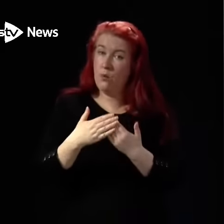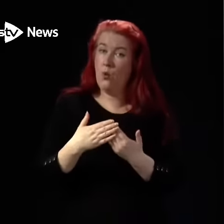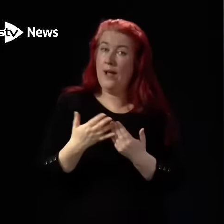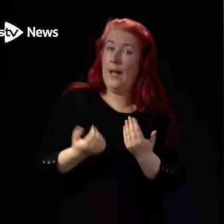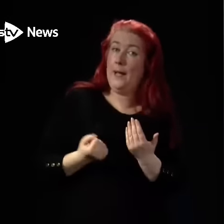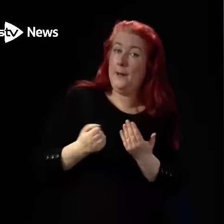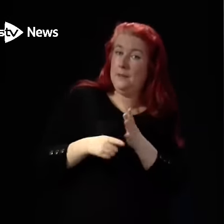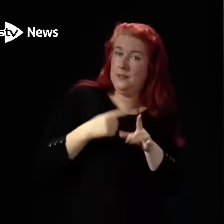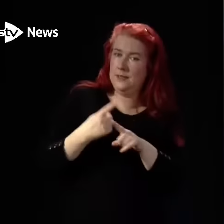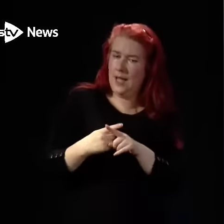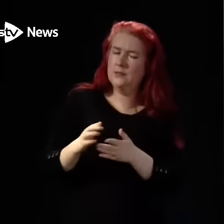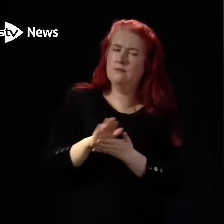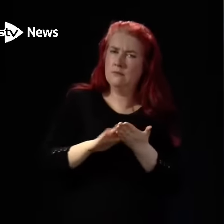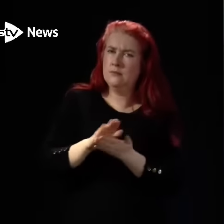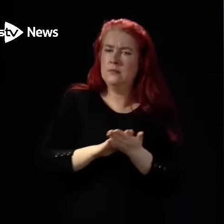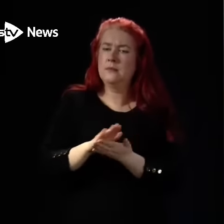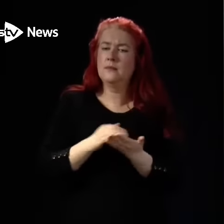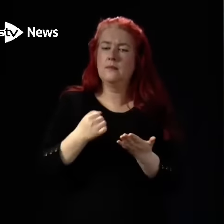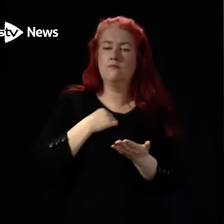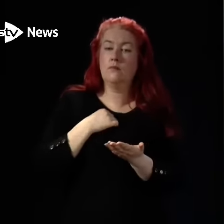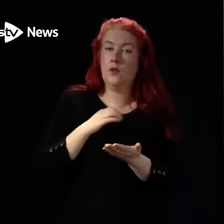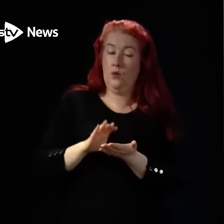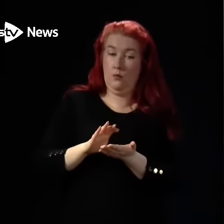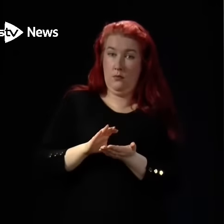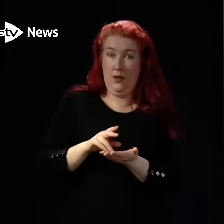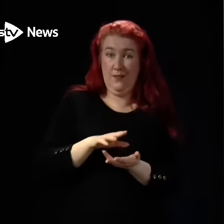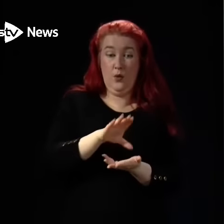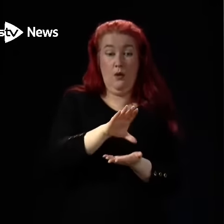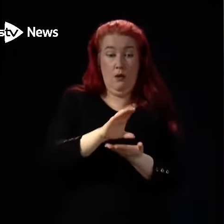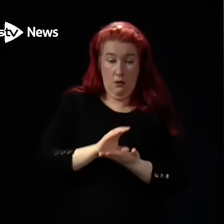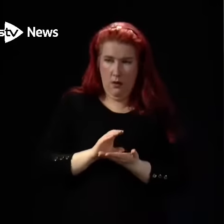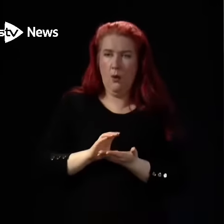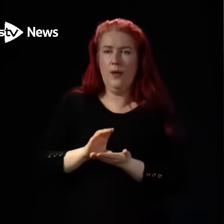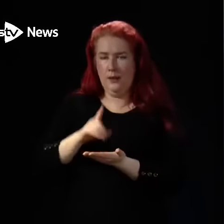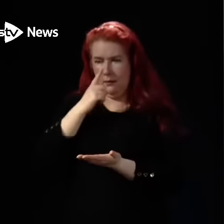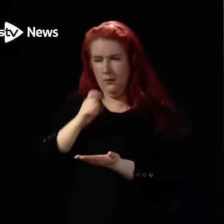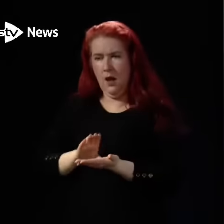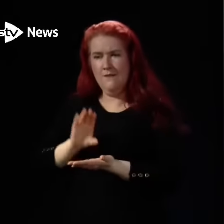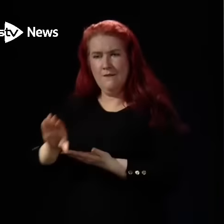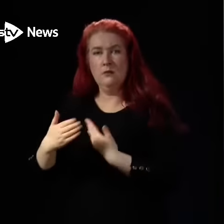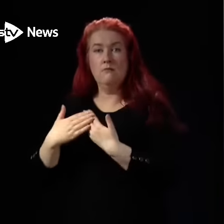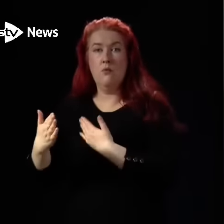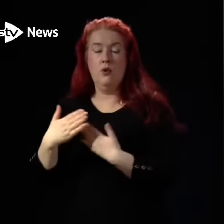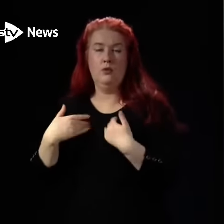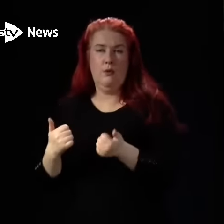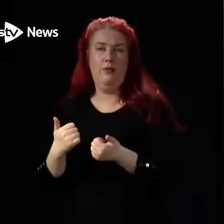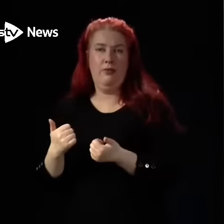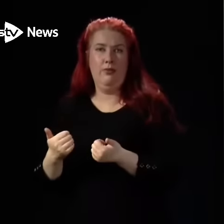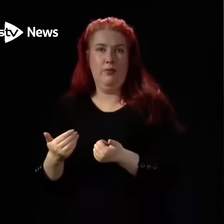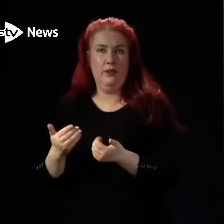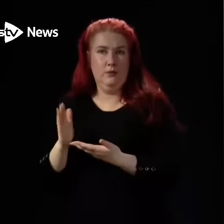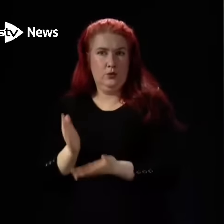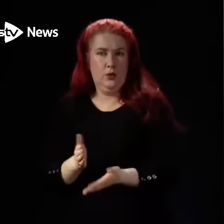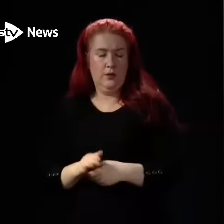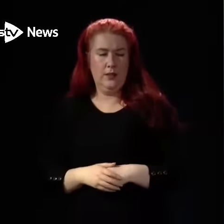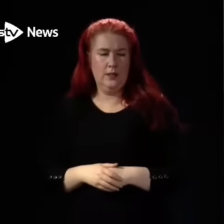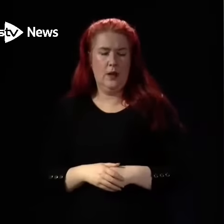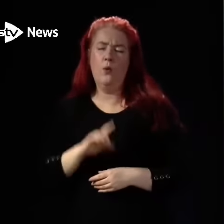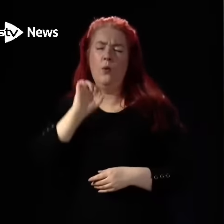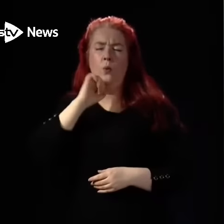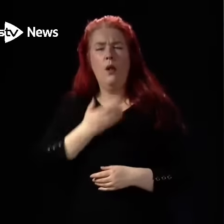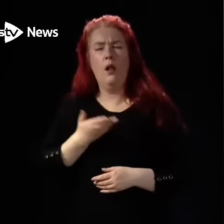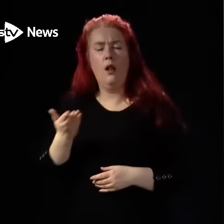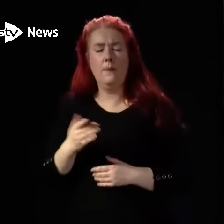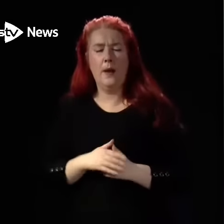further increase the funding going to the National Health Service. I'll hand over to the Health Secretary in a second, but just a couple of points.